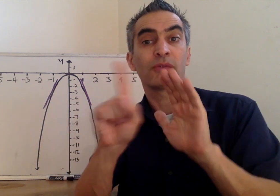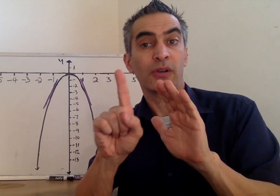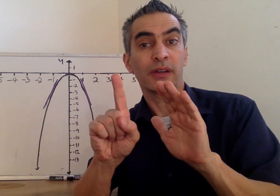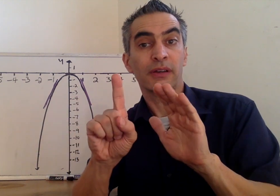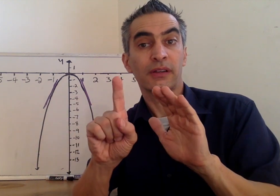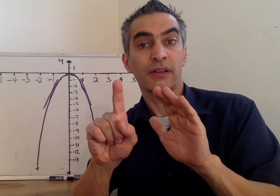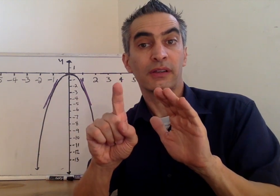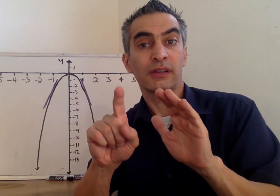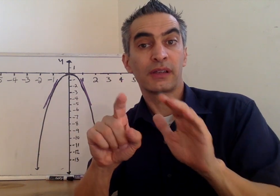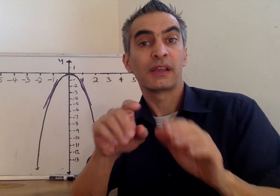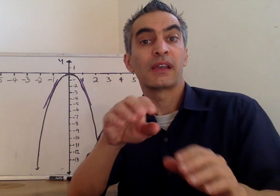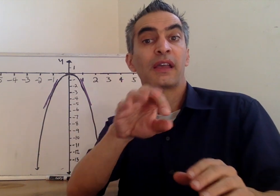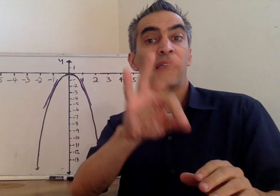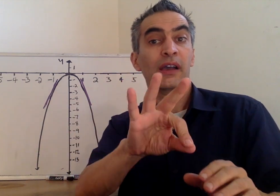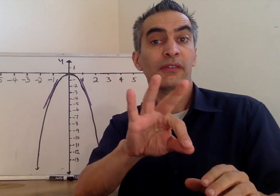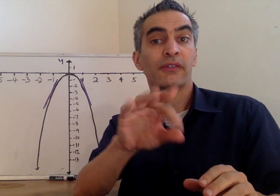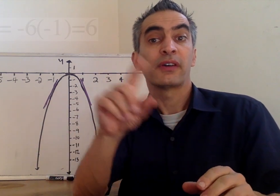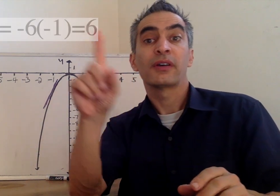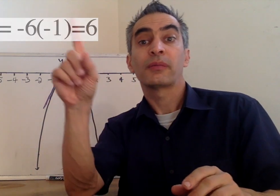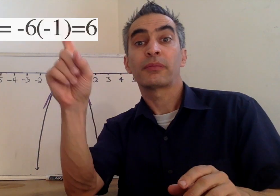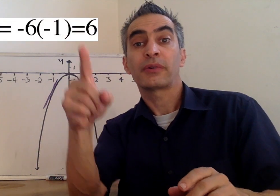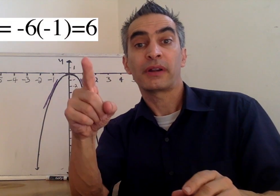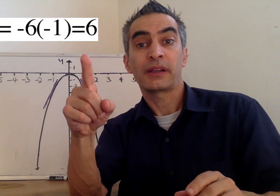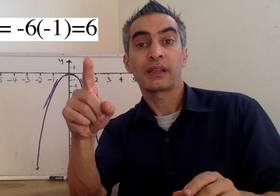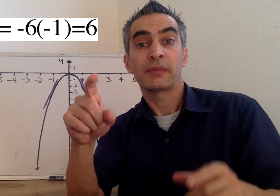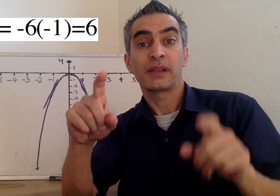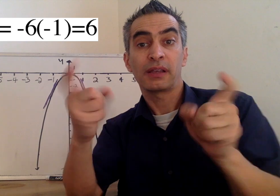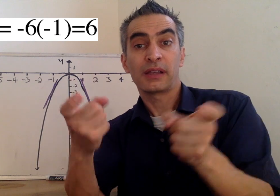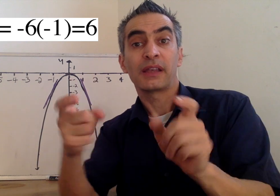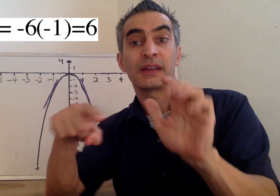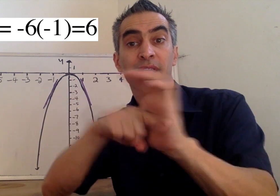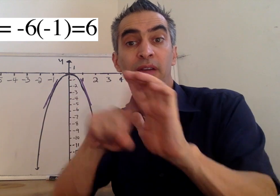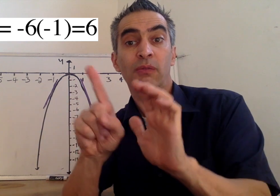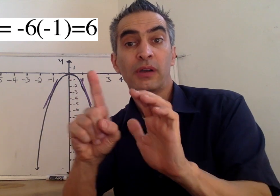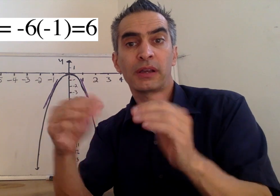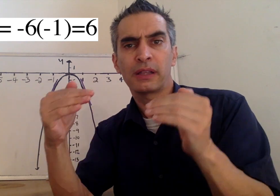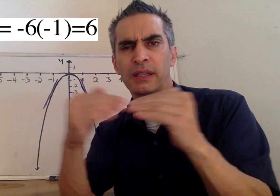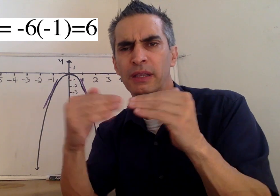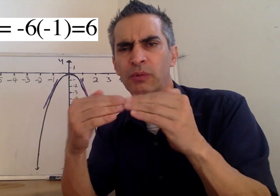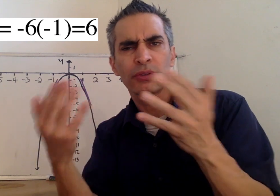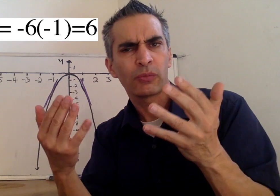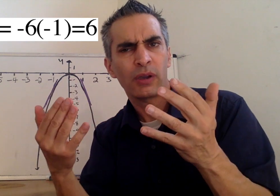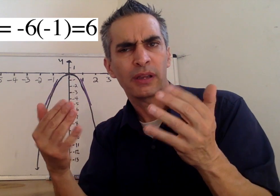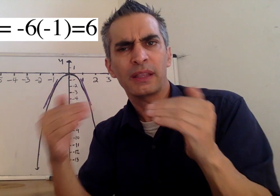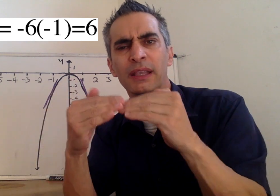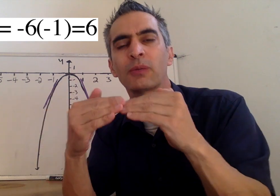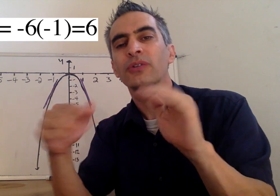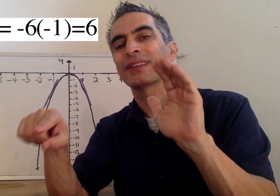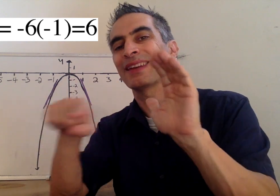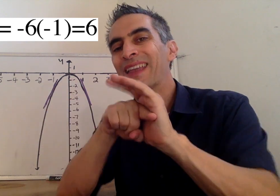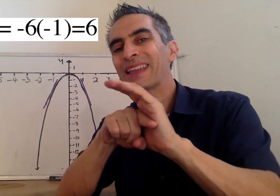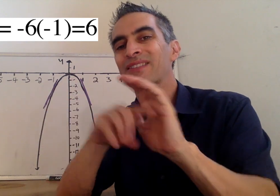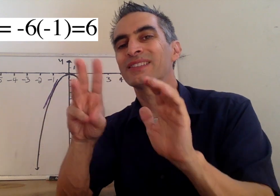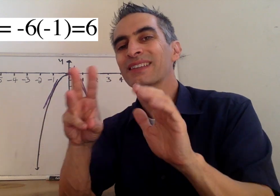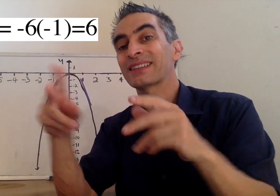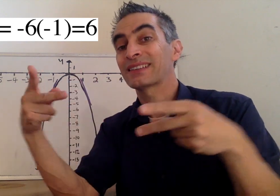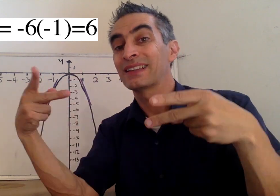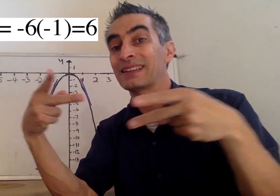can become negative 1. f prime at negative 1 equals negative 6